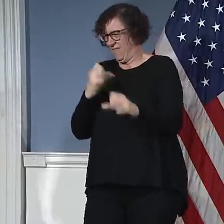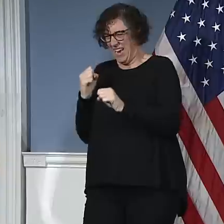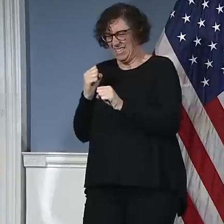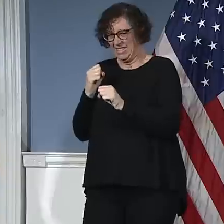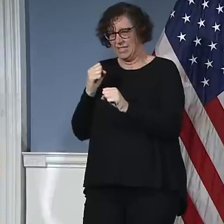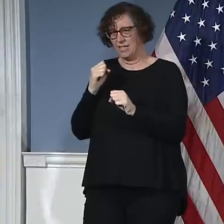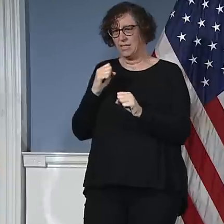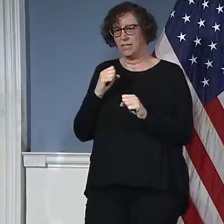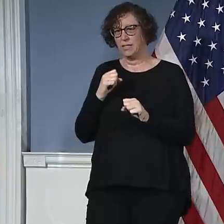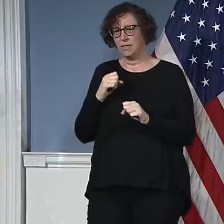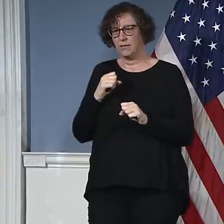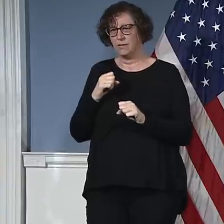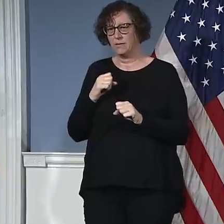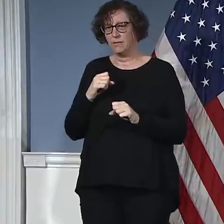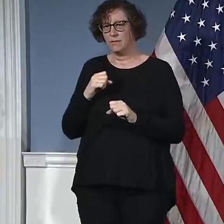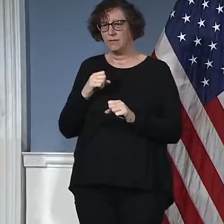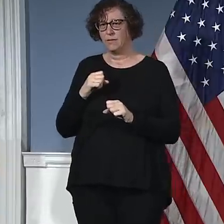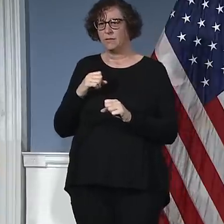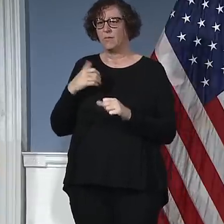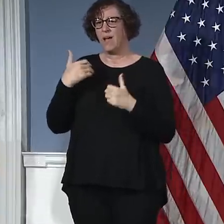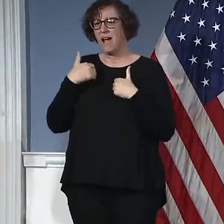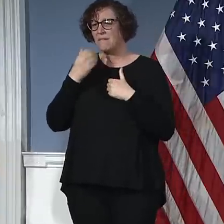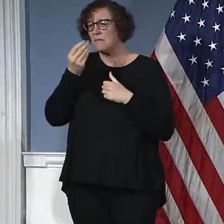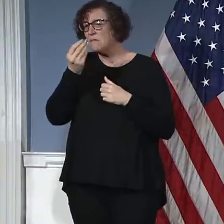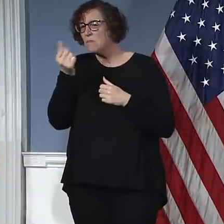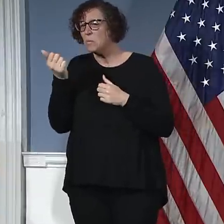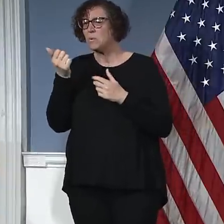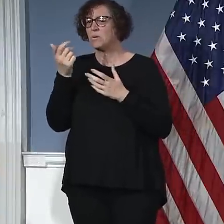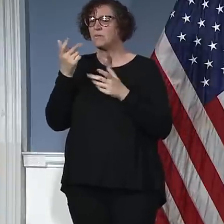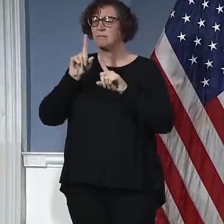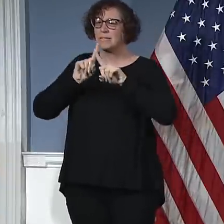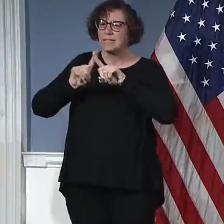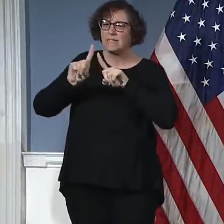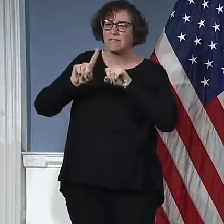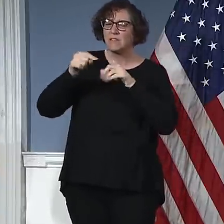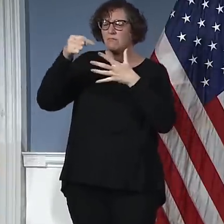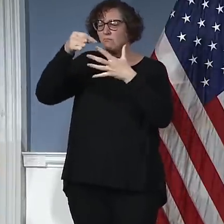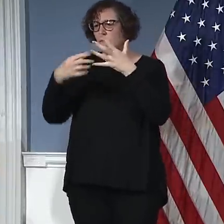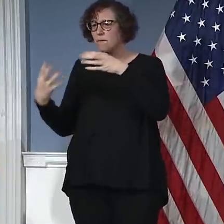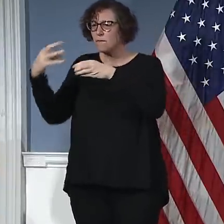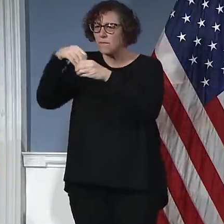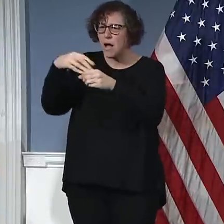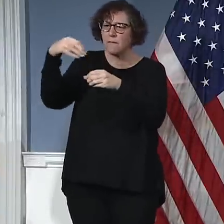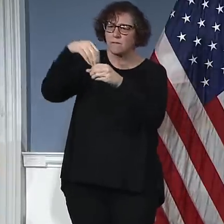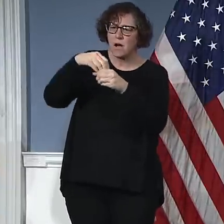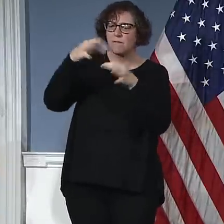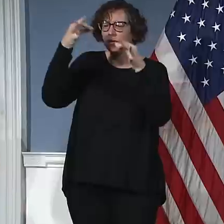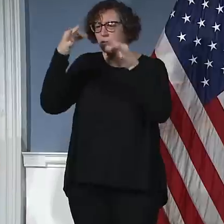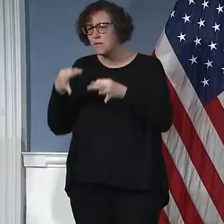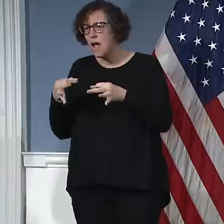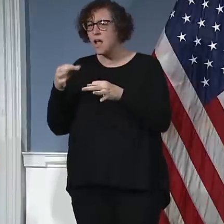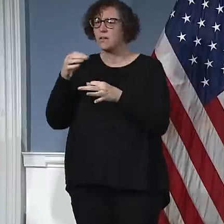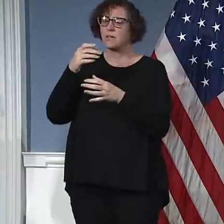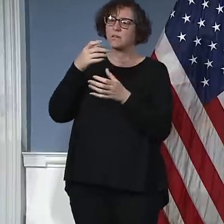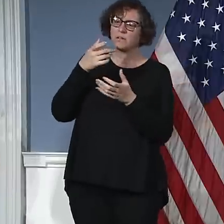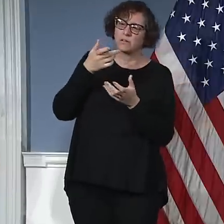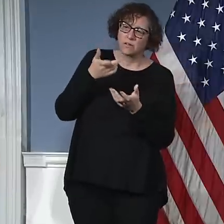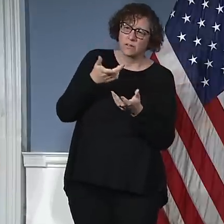So it's a variety of factors but we're obviously going to get a patient wherever the health care is.